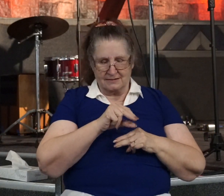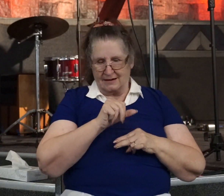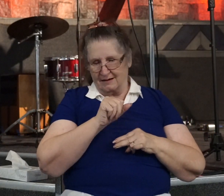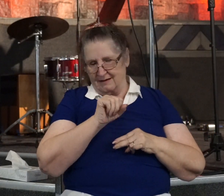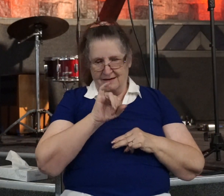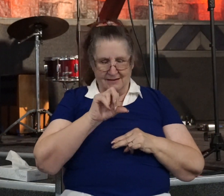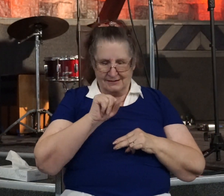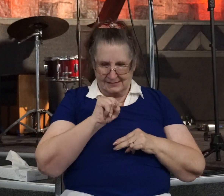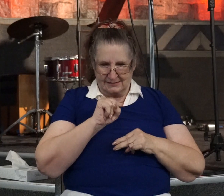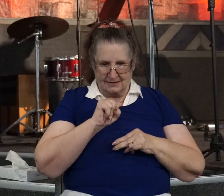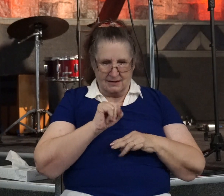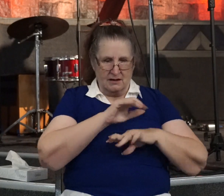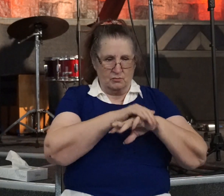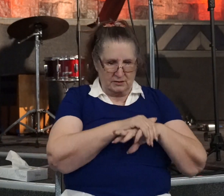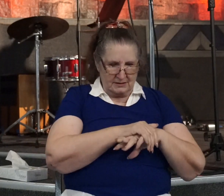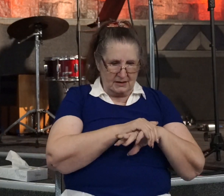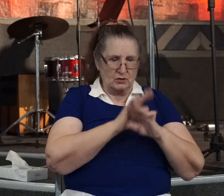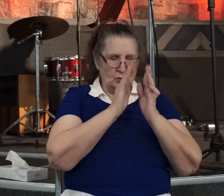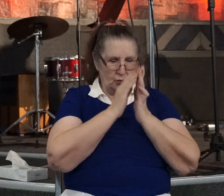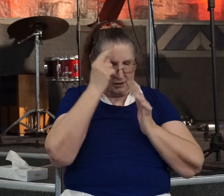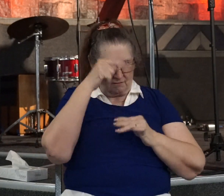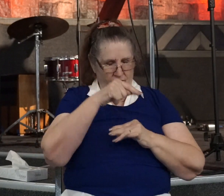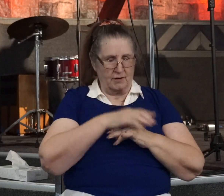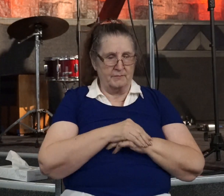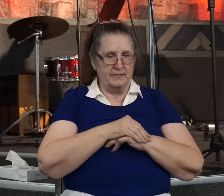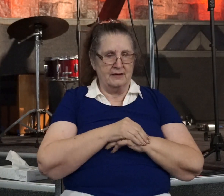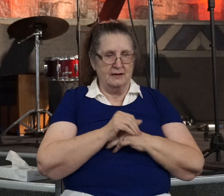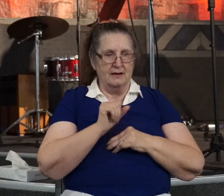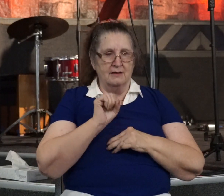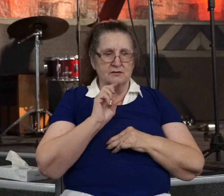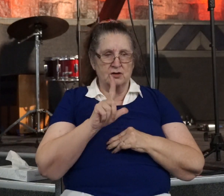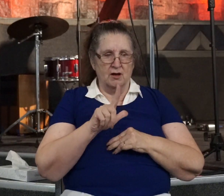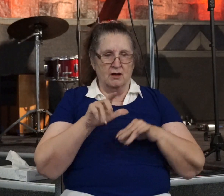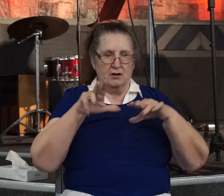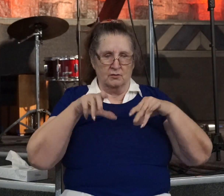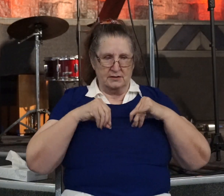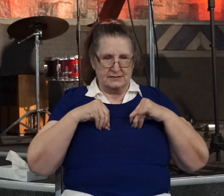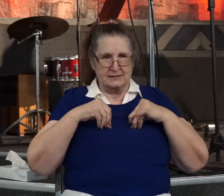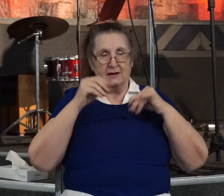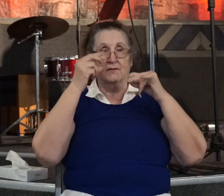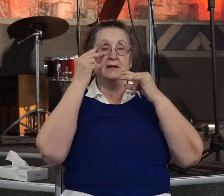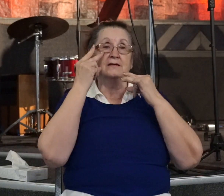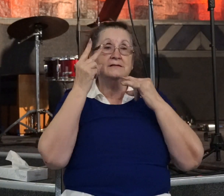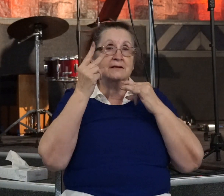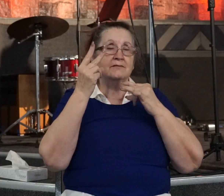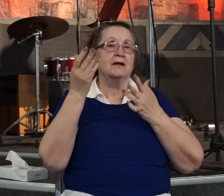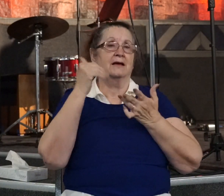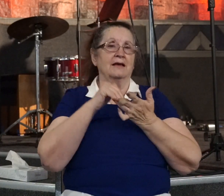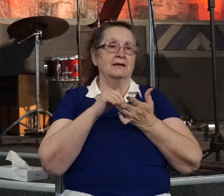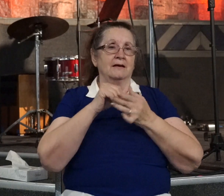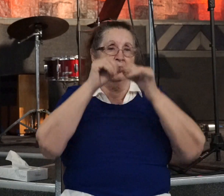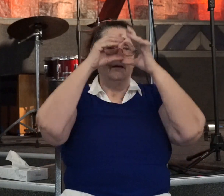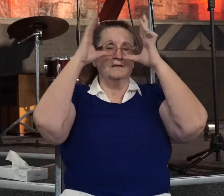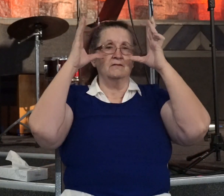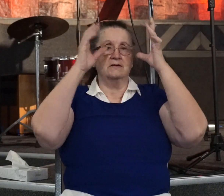hands on Saul, praying for him. And Saul receiving his eyesight back. That's the vision the Lord gave to Saul.